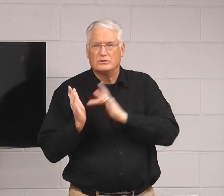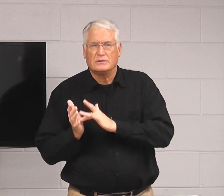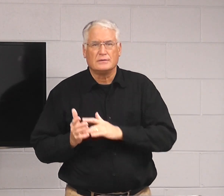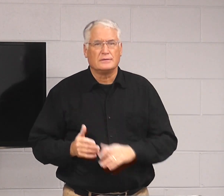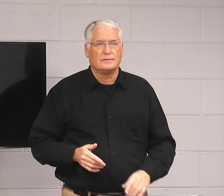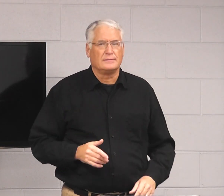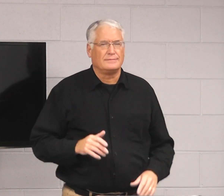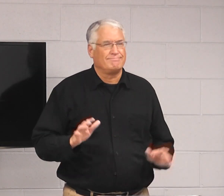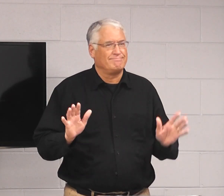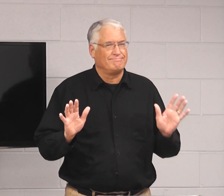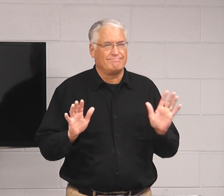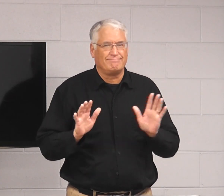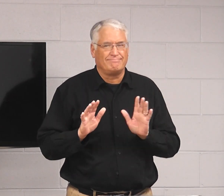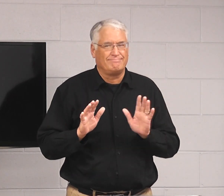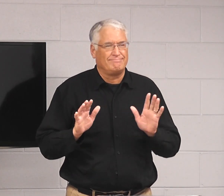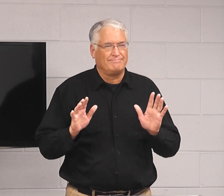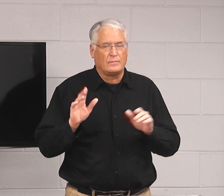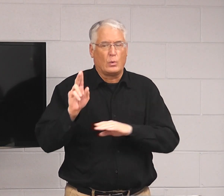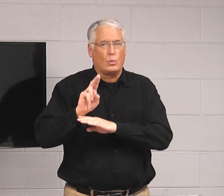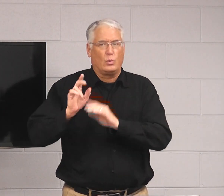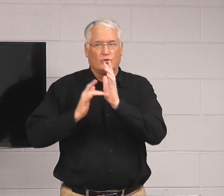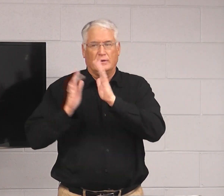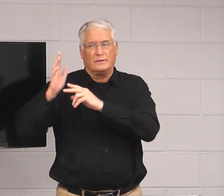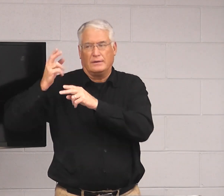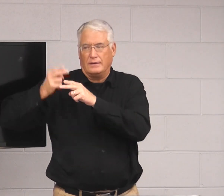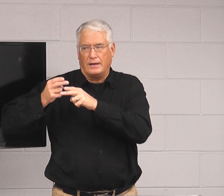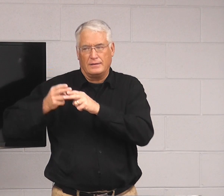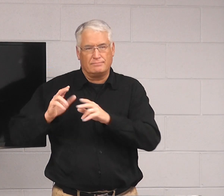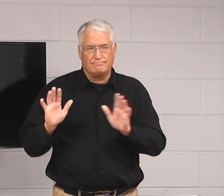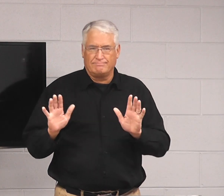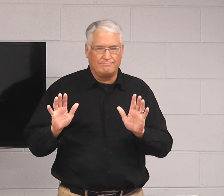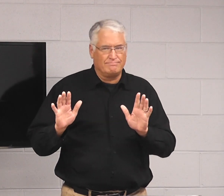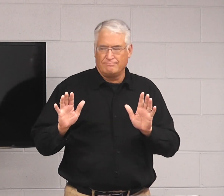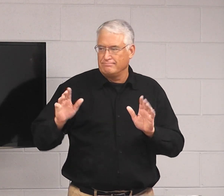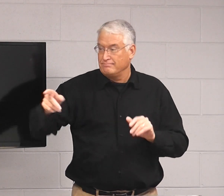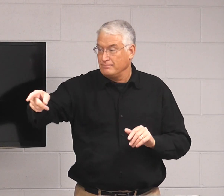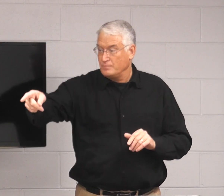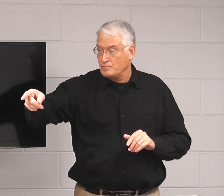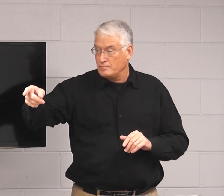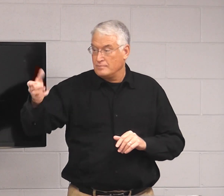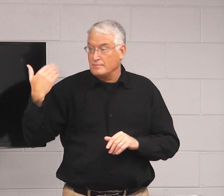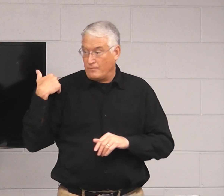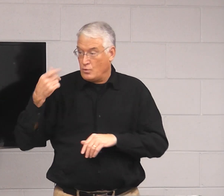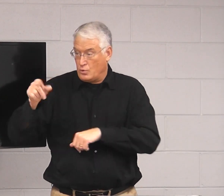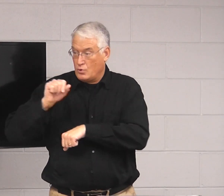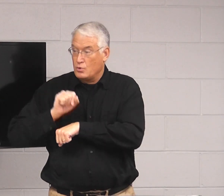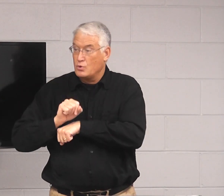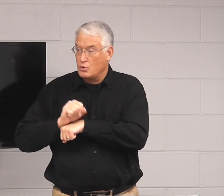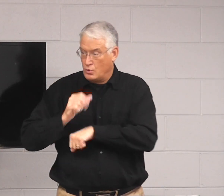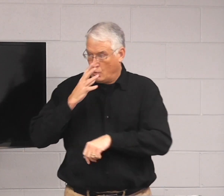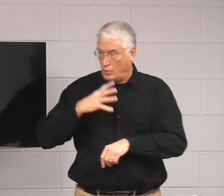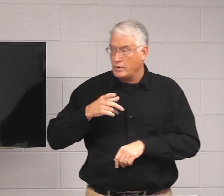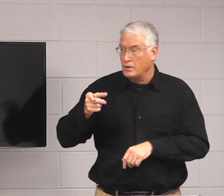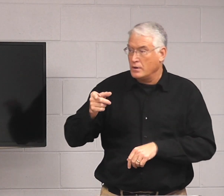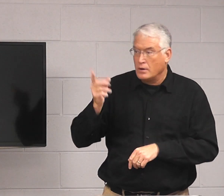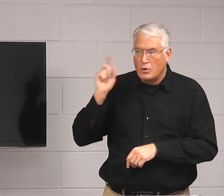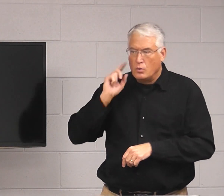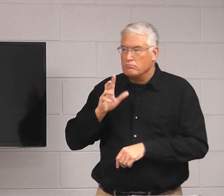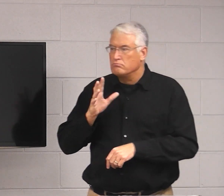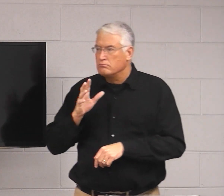Oh, jeez. They say they use Jesus' name. At my work, when we're all